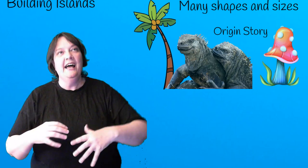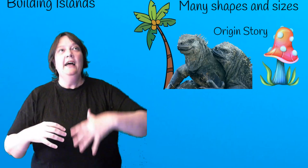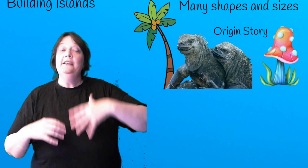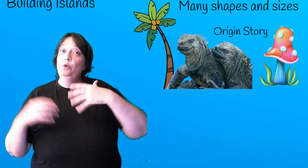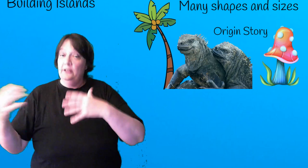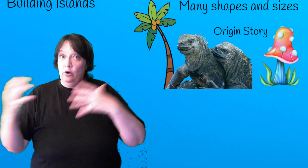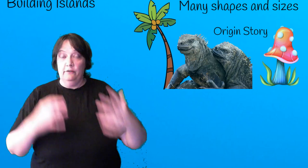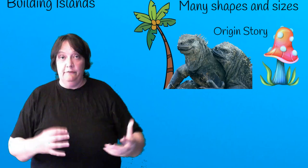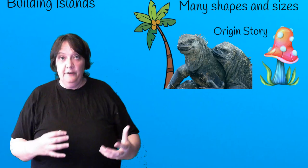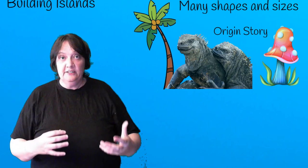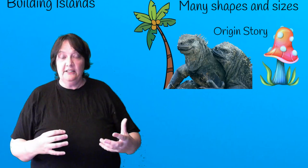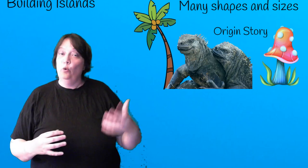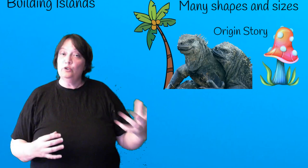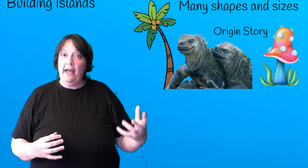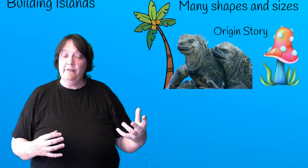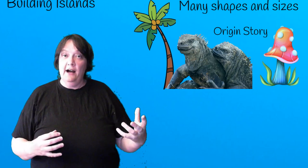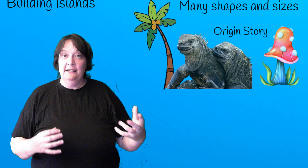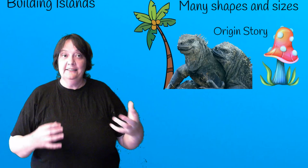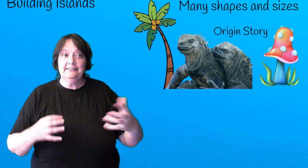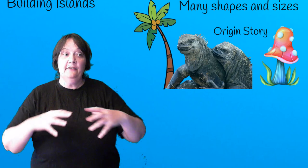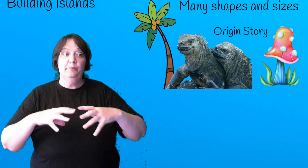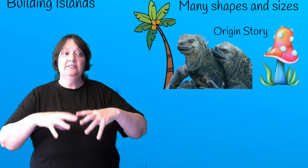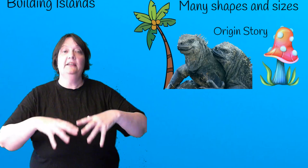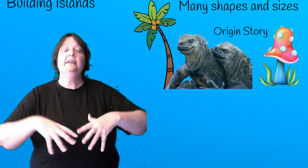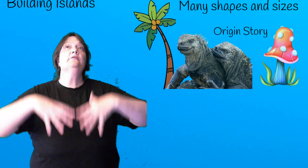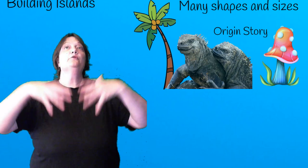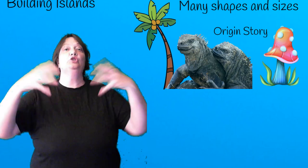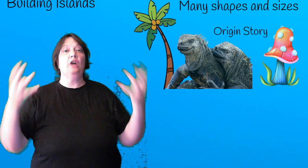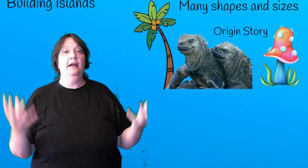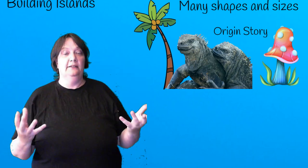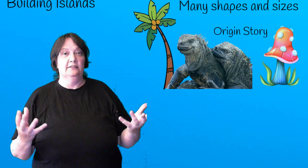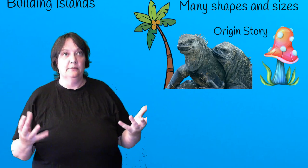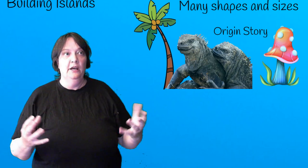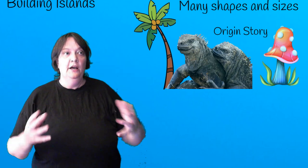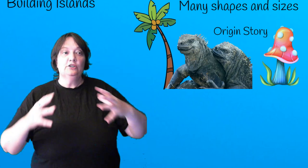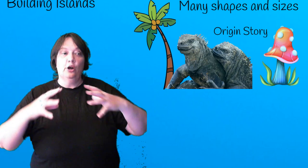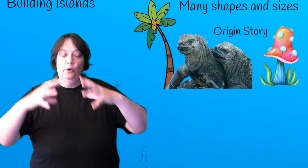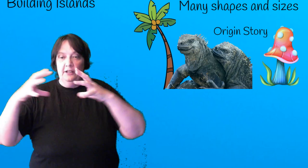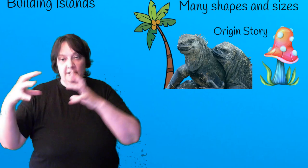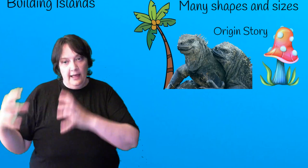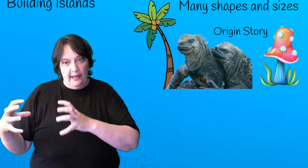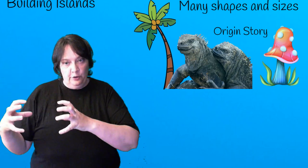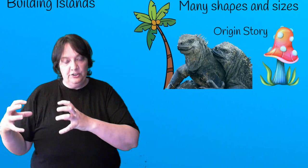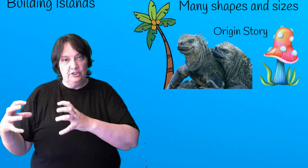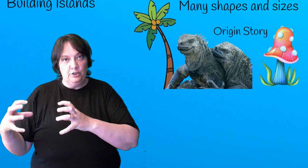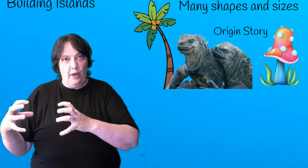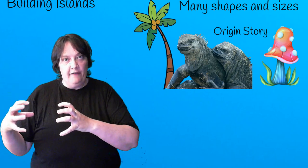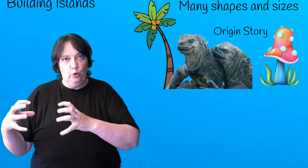You can conversely also have islands that have been selected for giantism, so creatures that you have in your